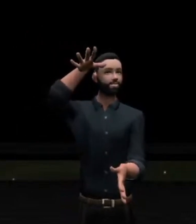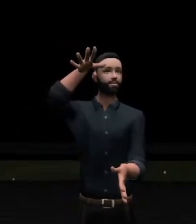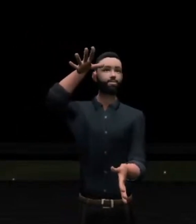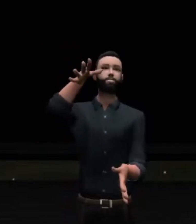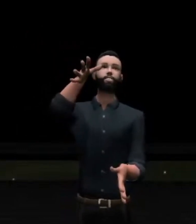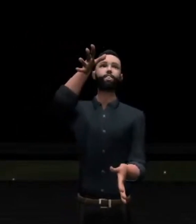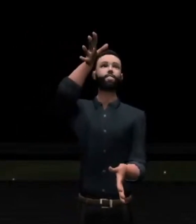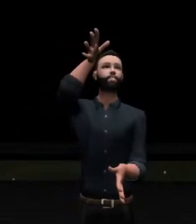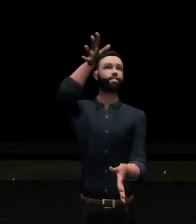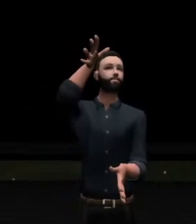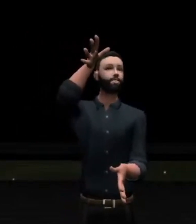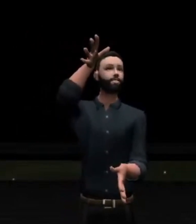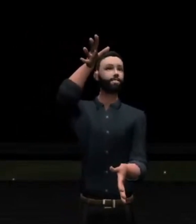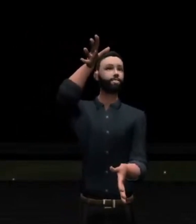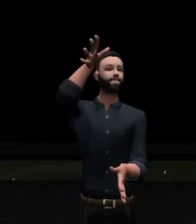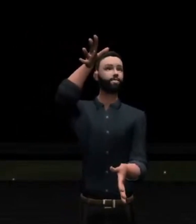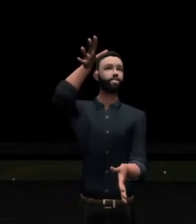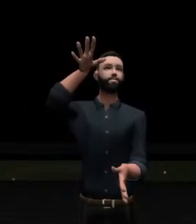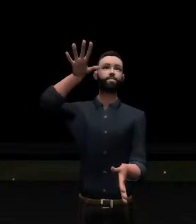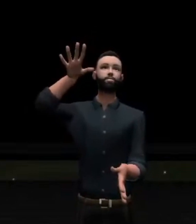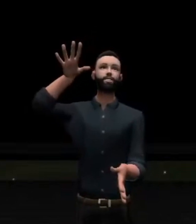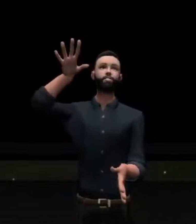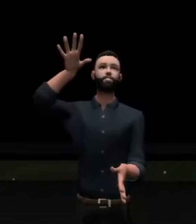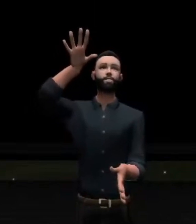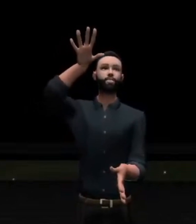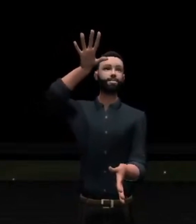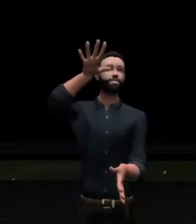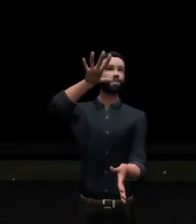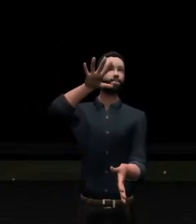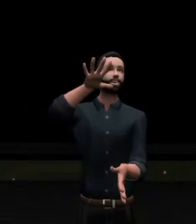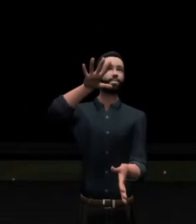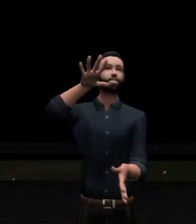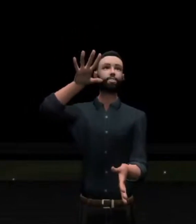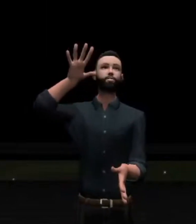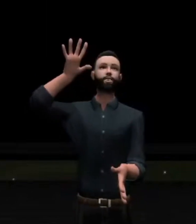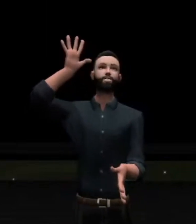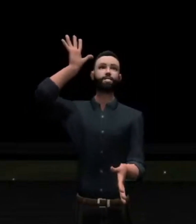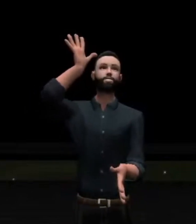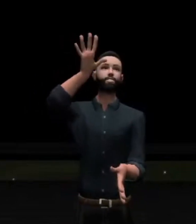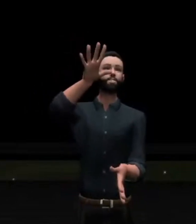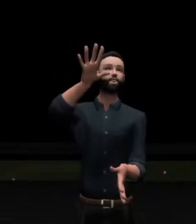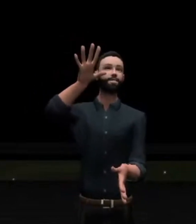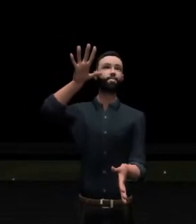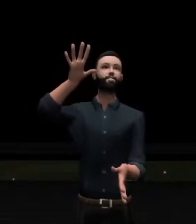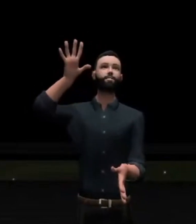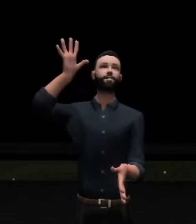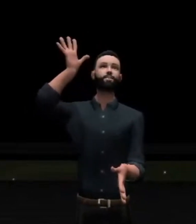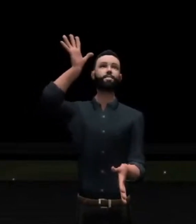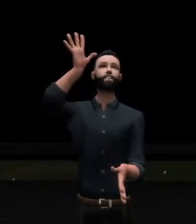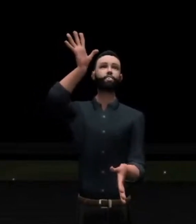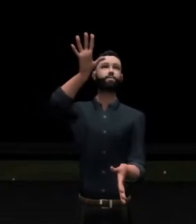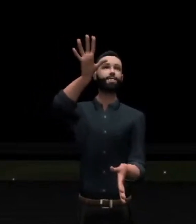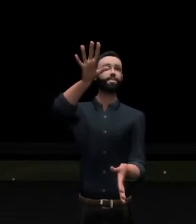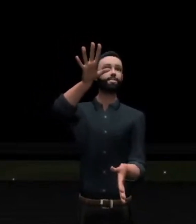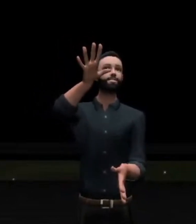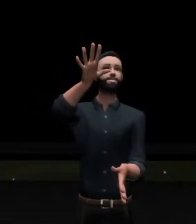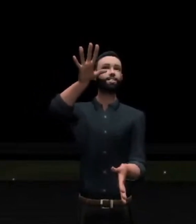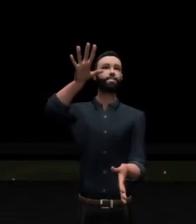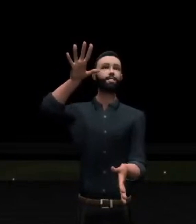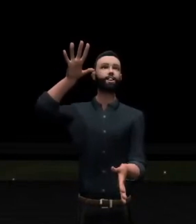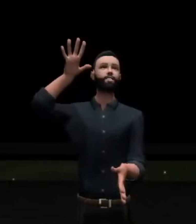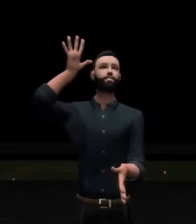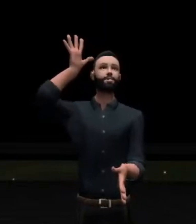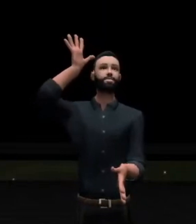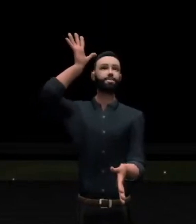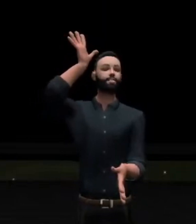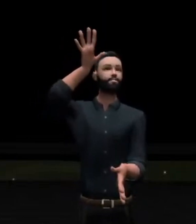Jesus, who want to hold him up to contempt, who want to run his name down on the ground, who want to destroy him because they don't think he is the